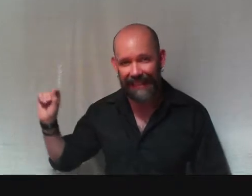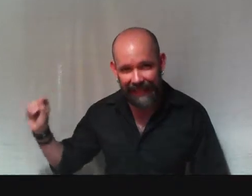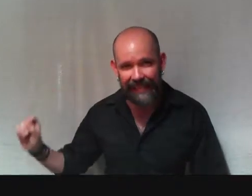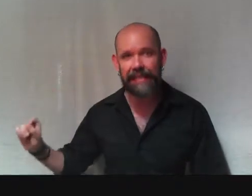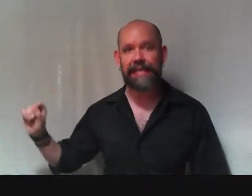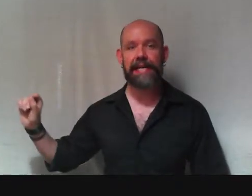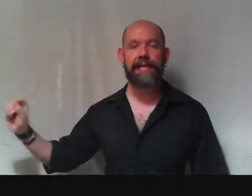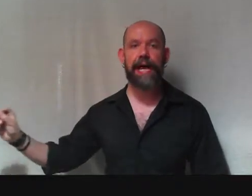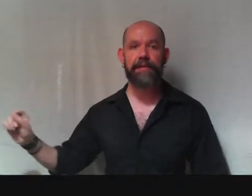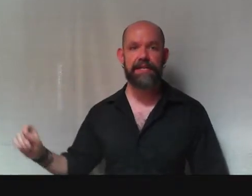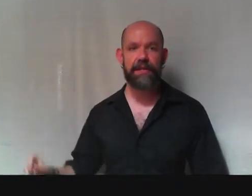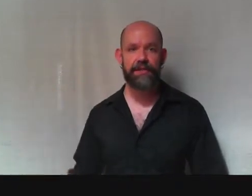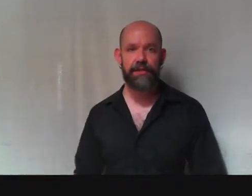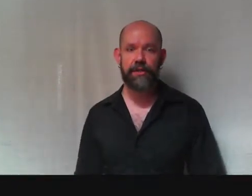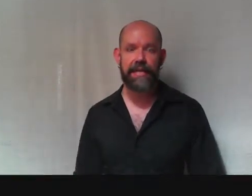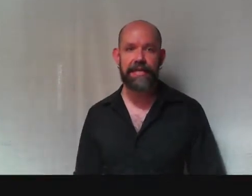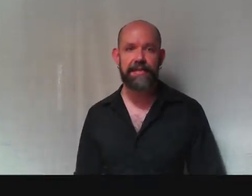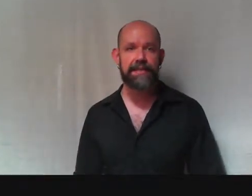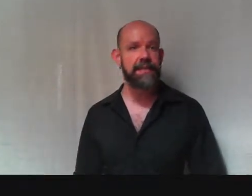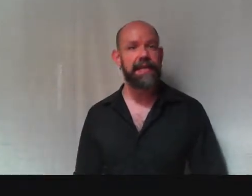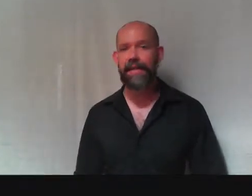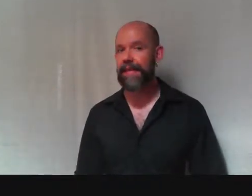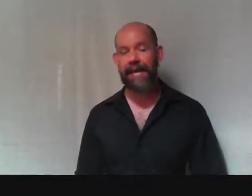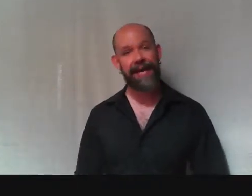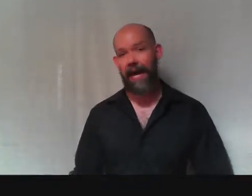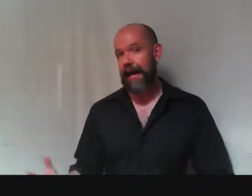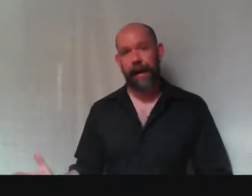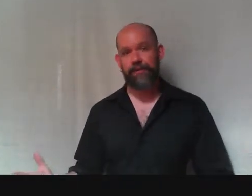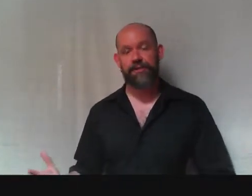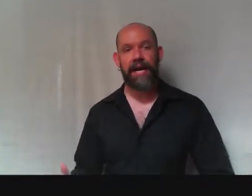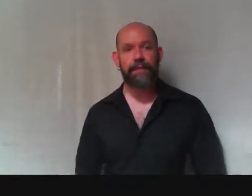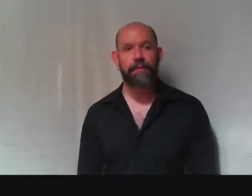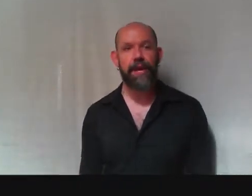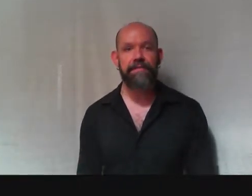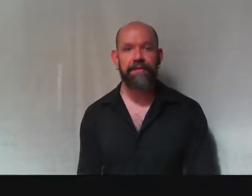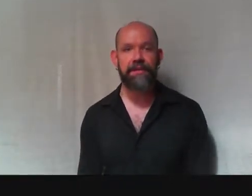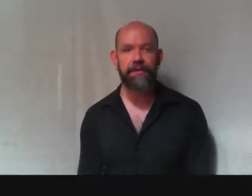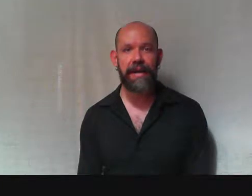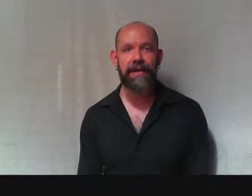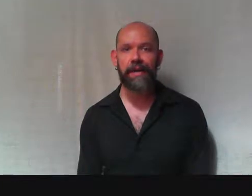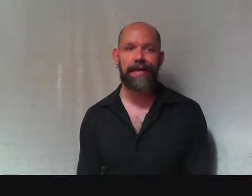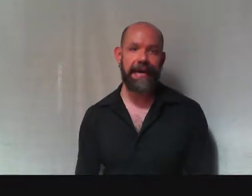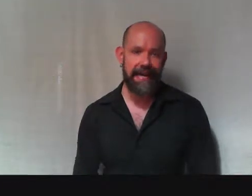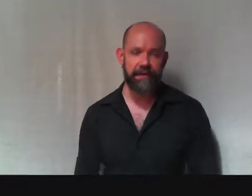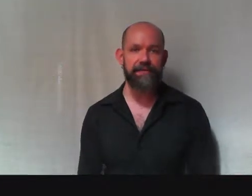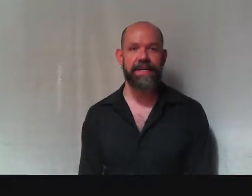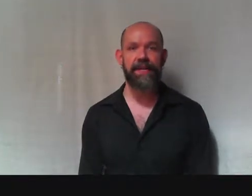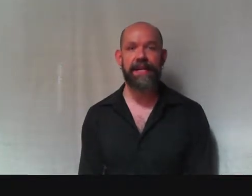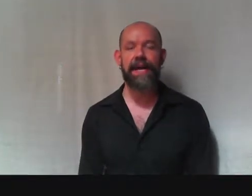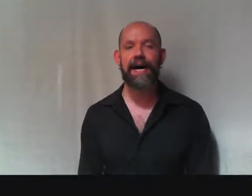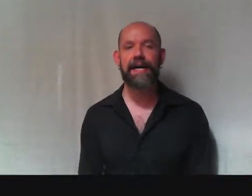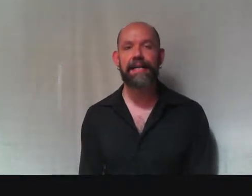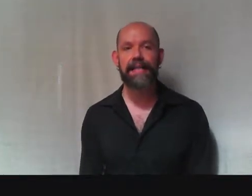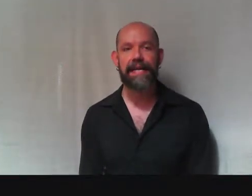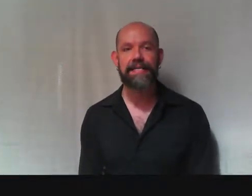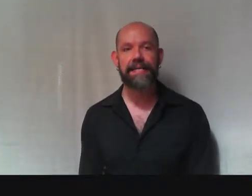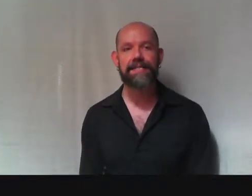legally allowed to discard certain ideas, then I'm just not going to be brave enough to do it anyway. And now fear and laziness